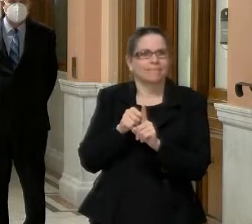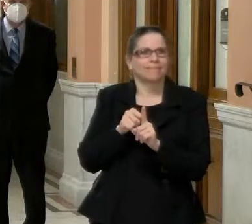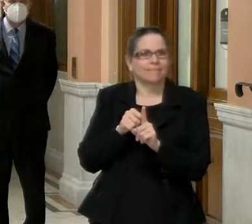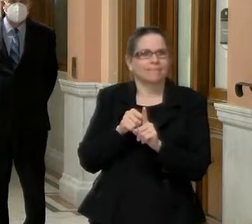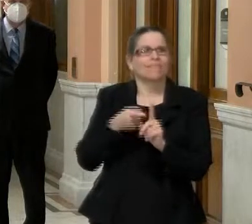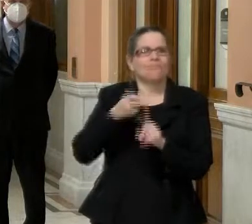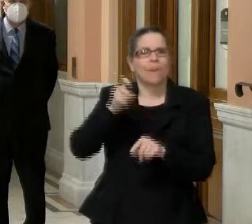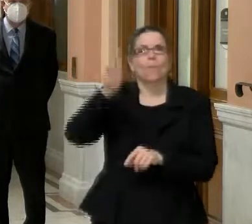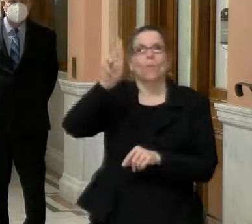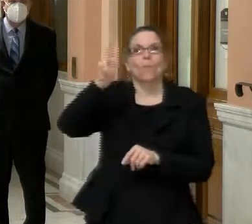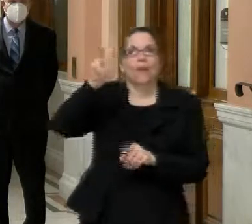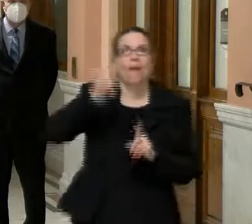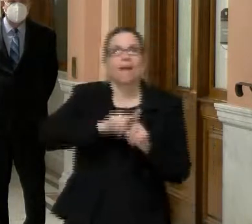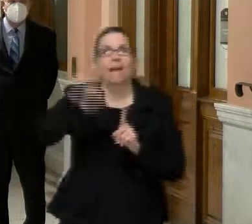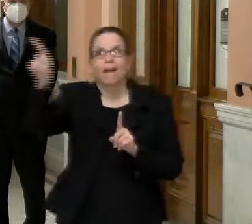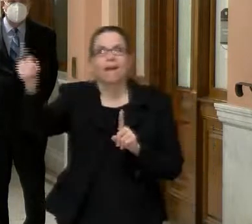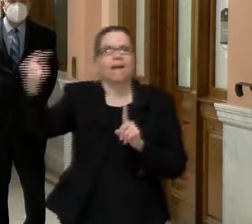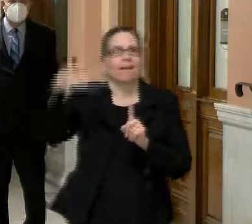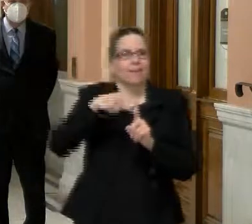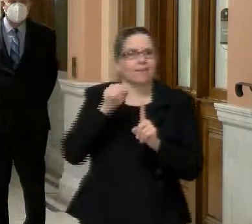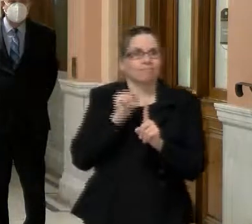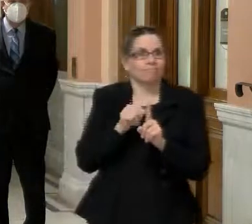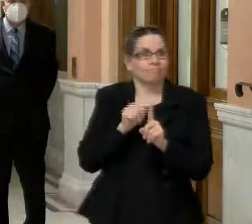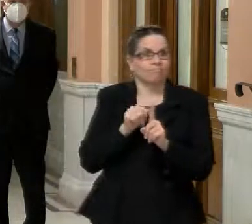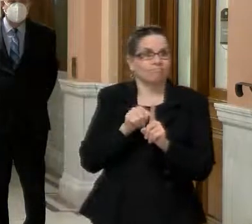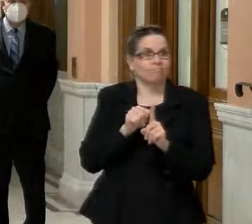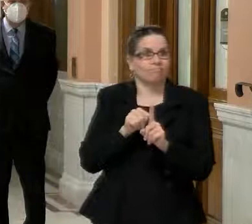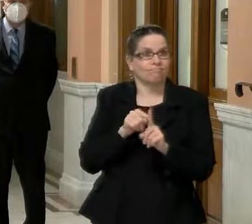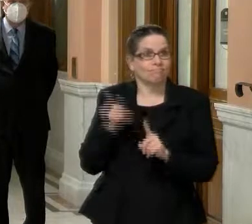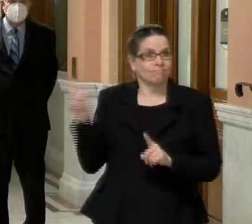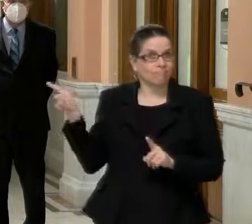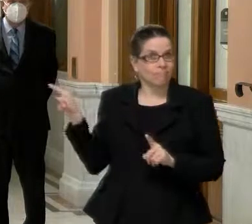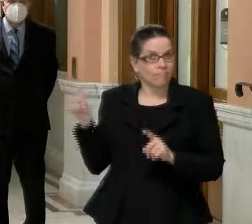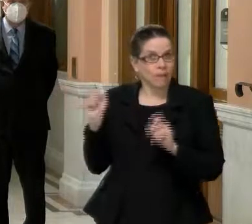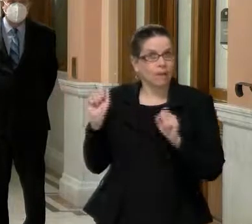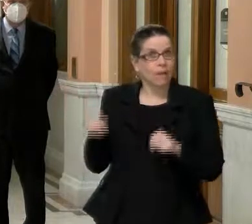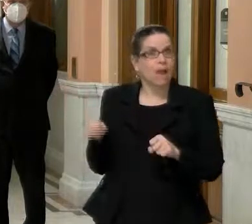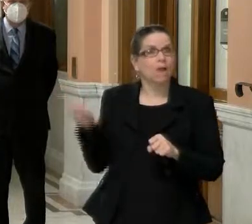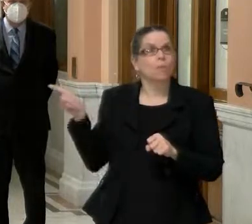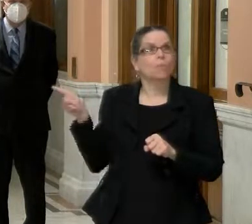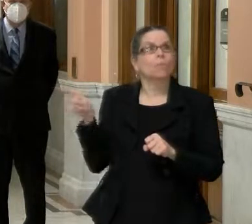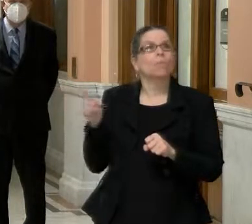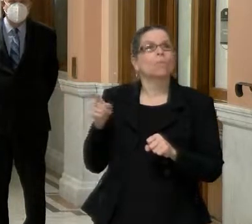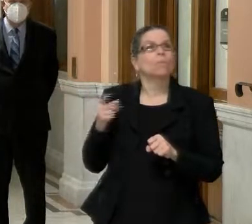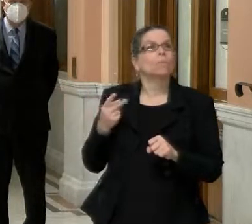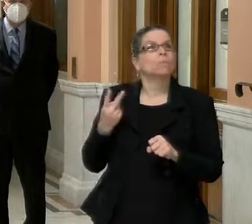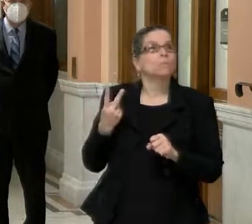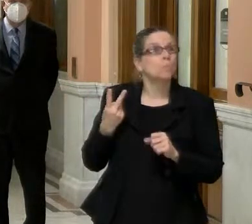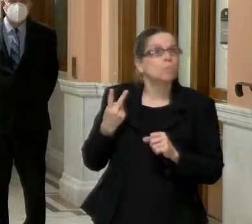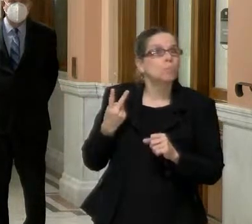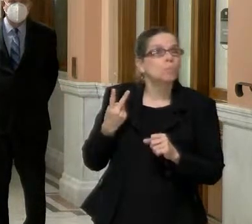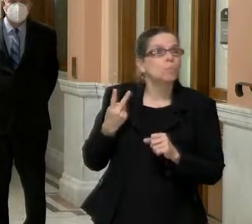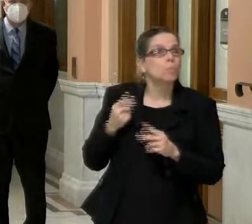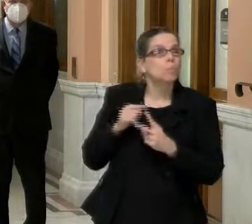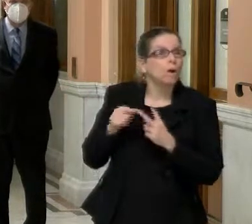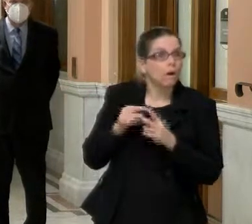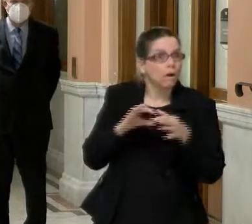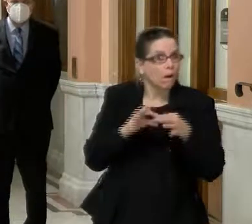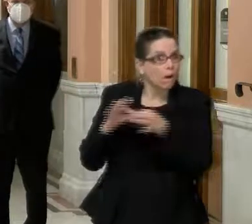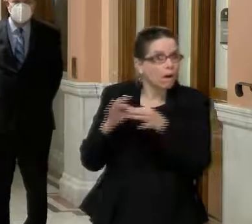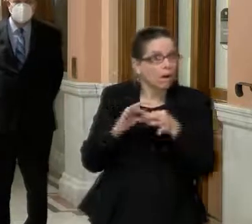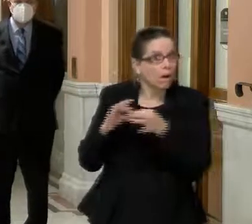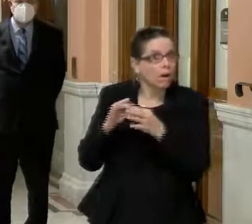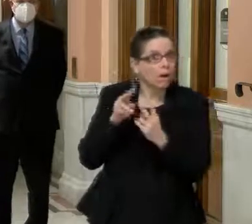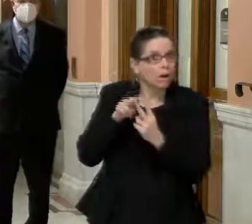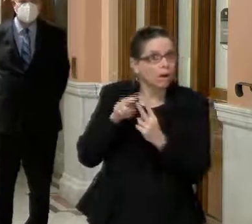can you say whether it was related to the other one that we found out about? I don't, I don't know. I couldn't say if I